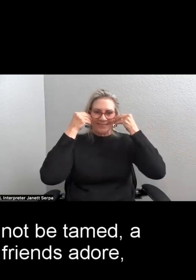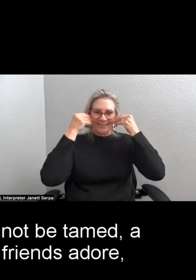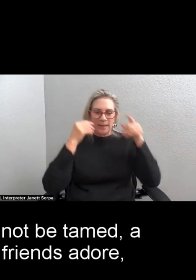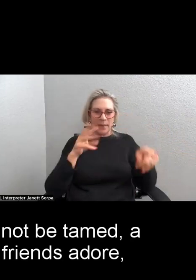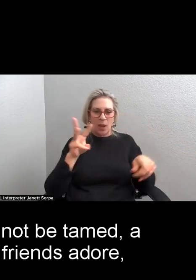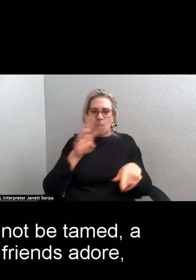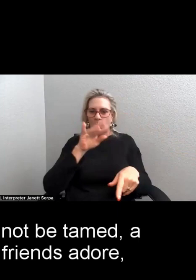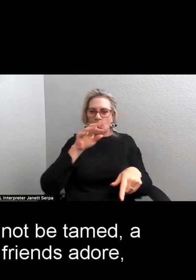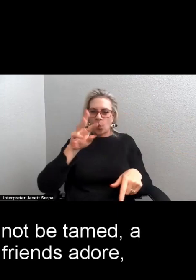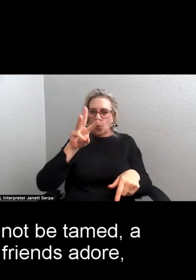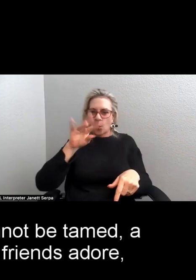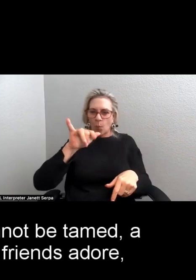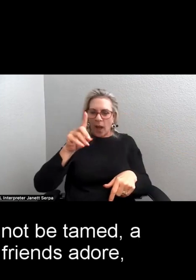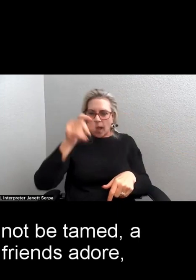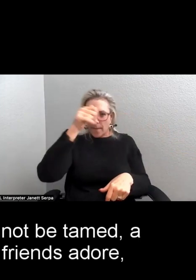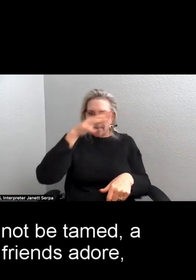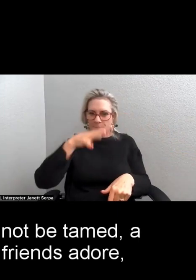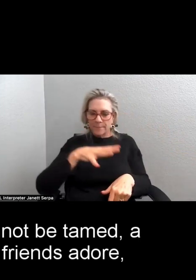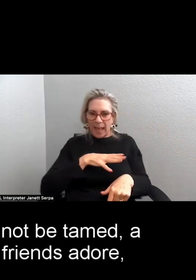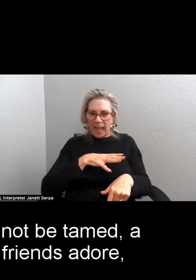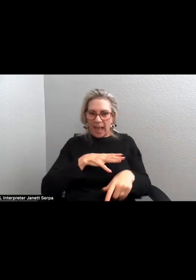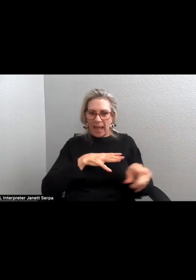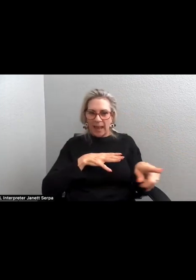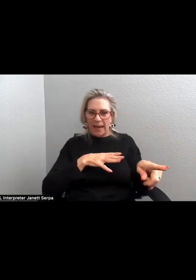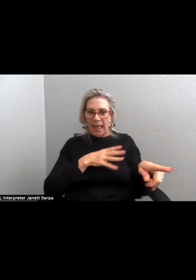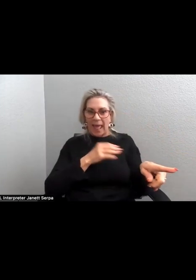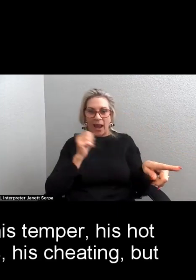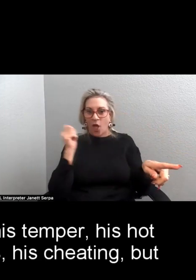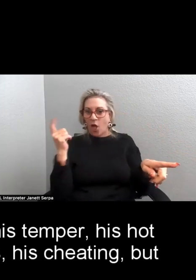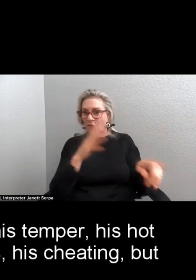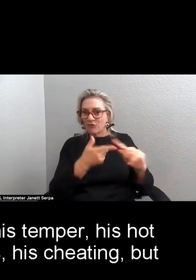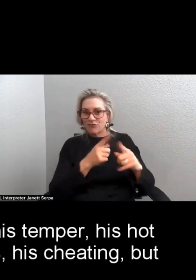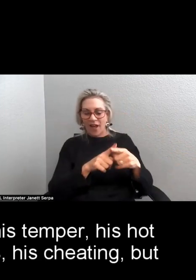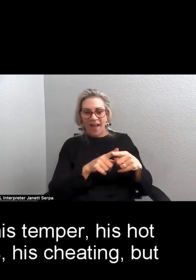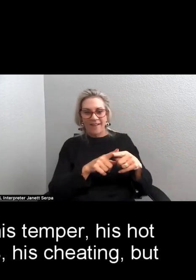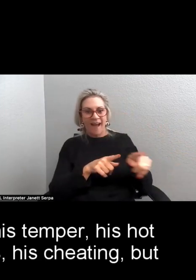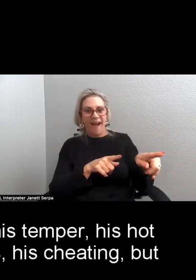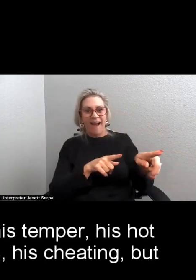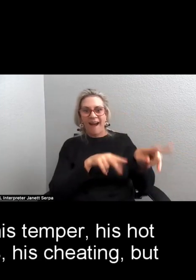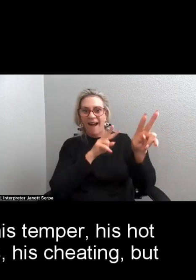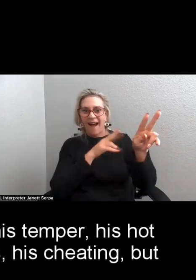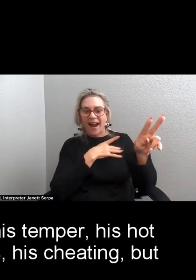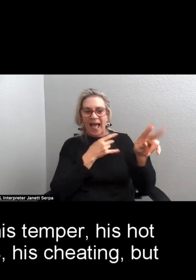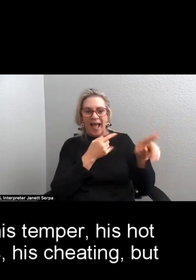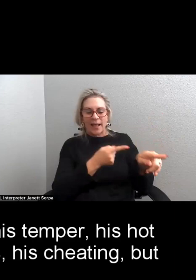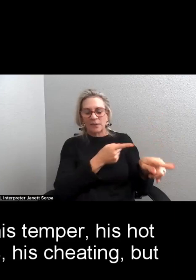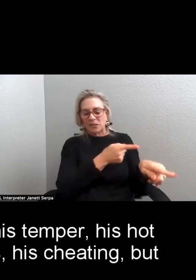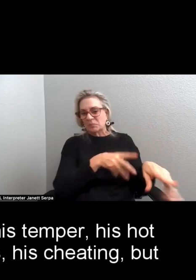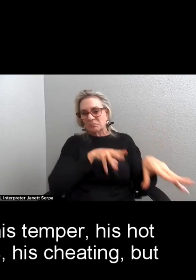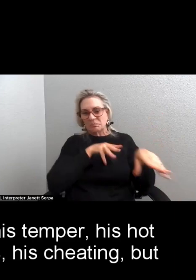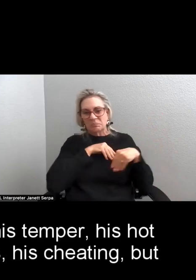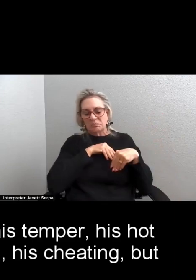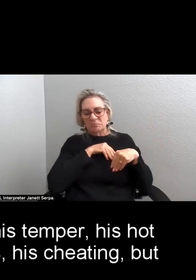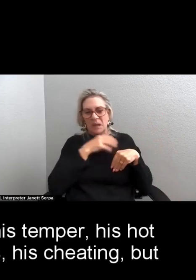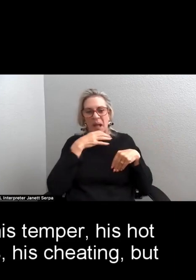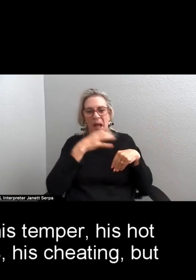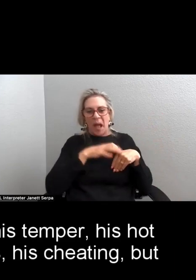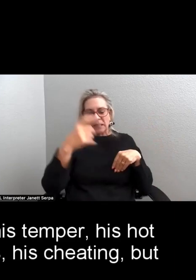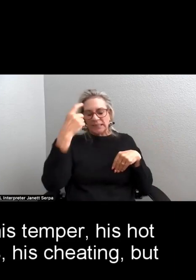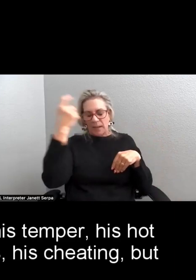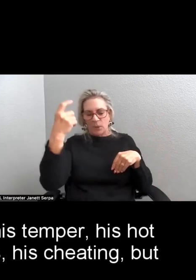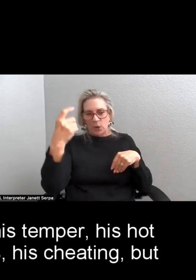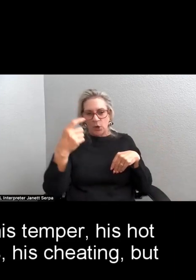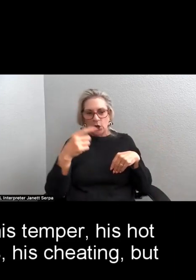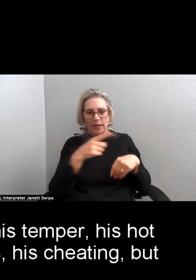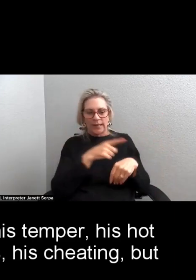tamed, a creature all her friends adore, and she swallowed his temper, his hot words, his